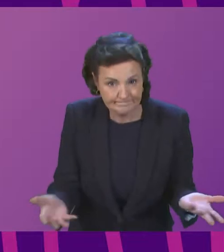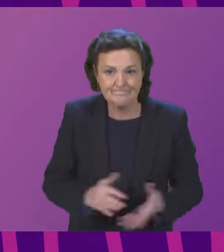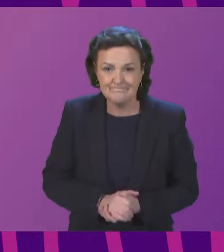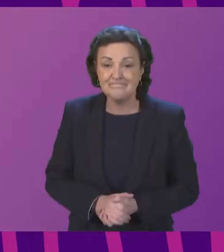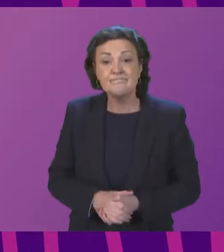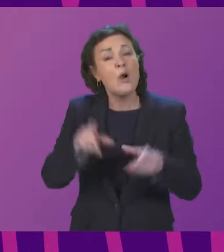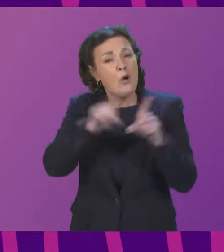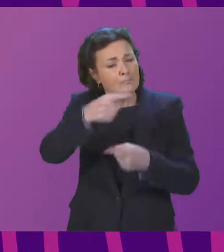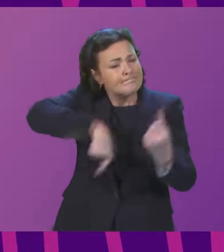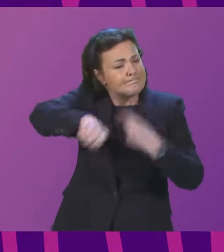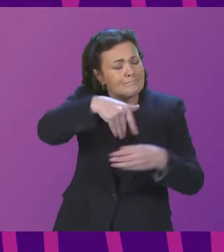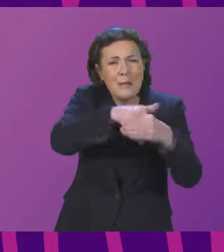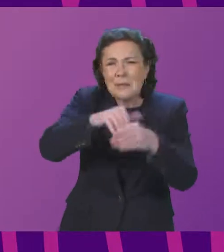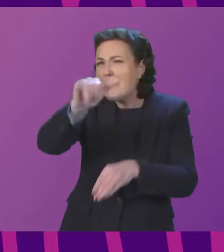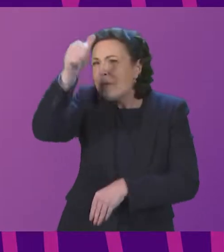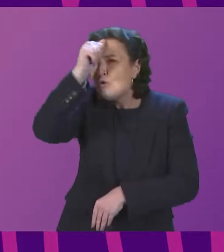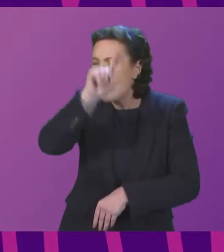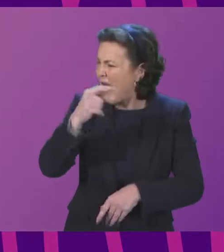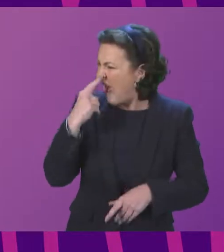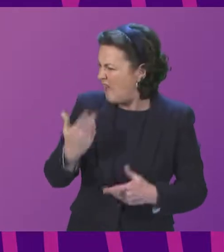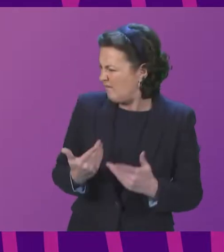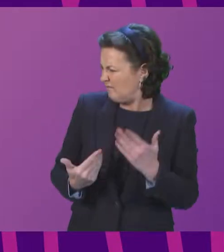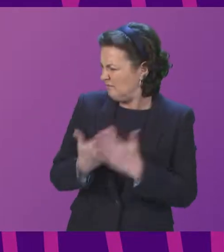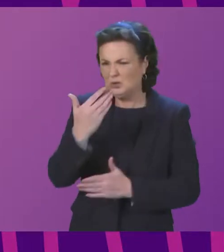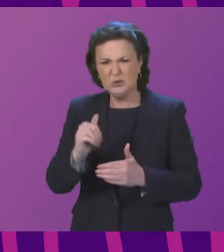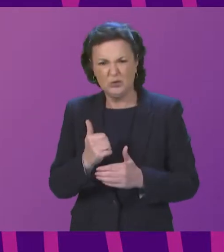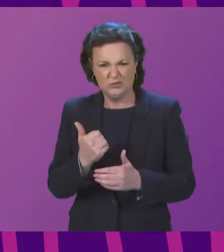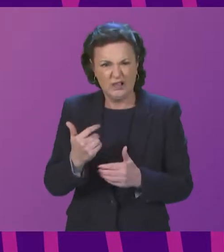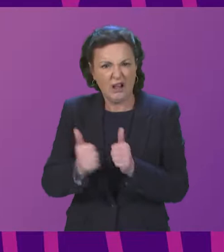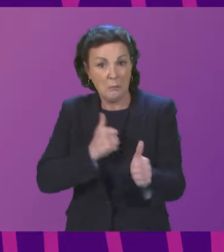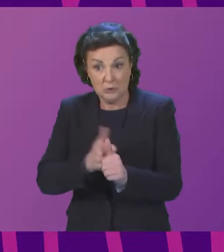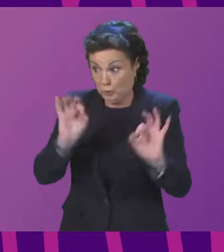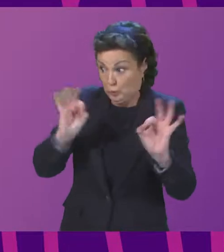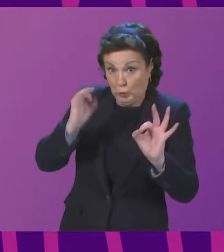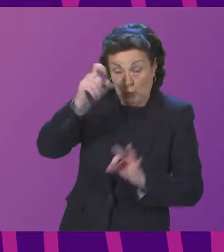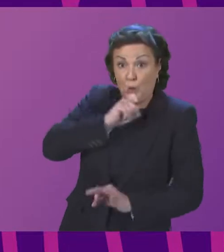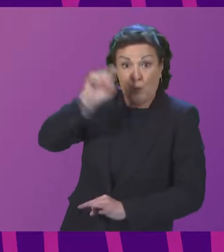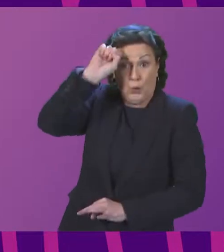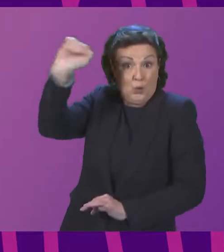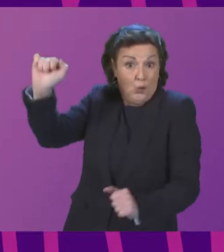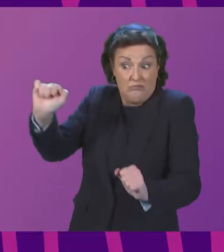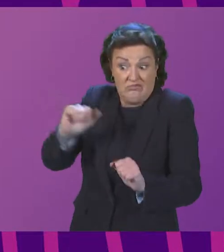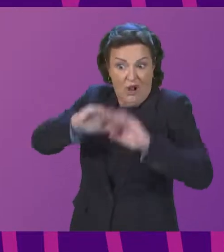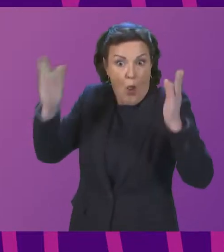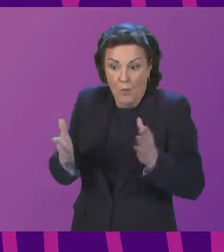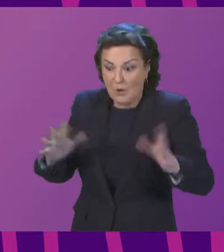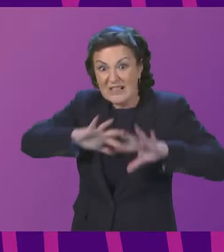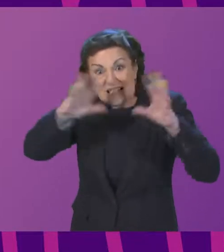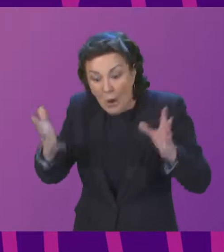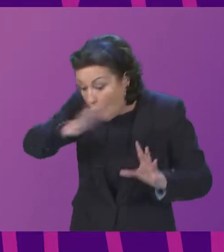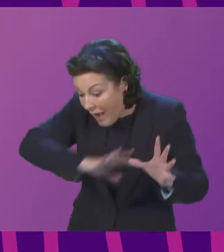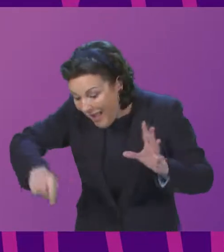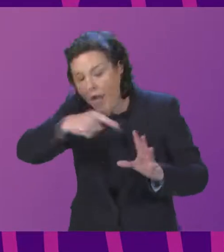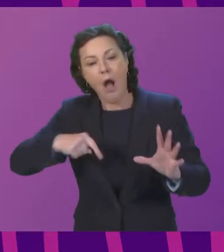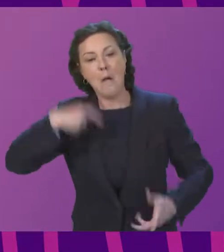plantations promoted by faceless investment companies, some of them global actors, able to buy up land in Scotland.